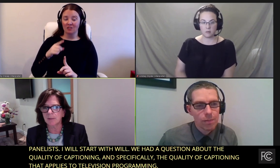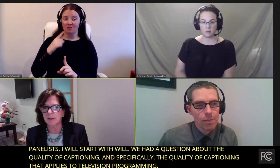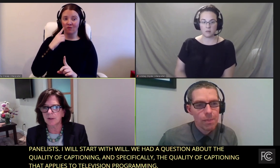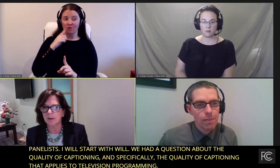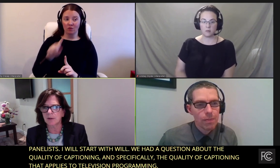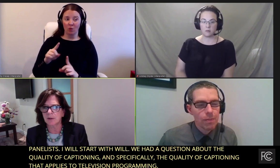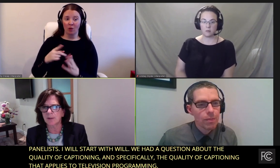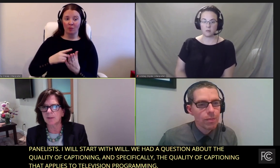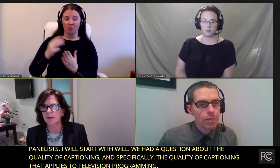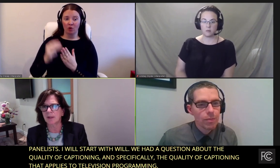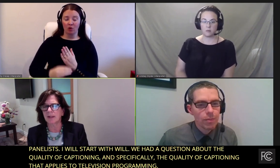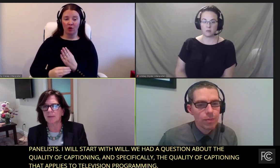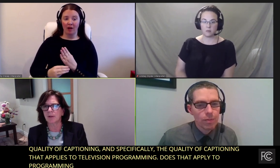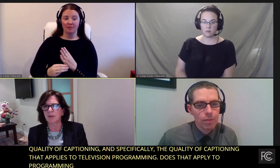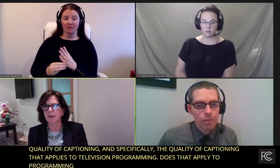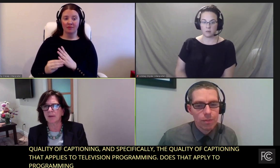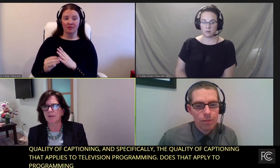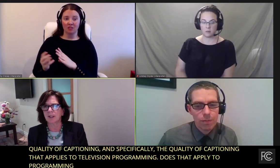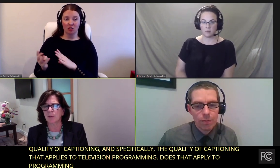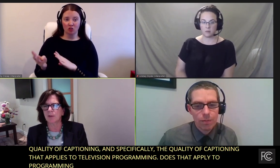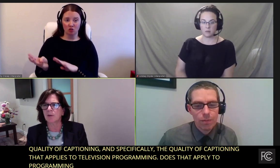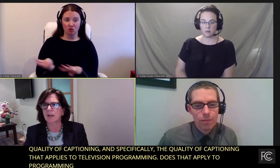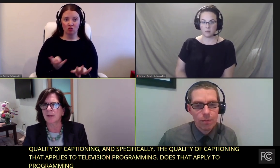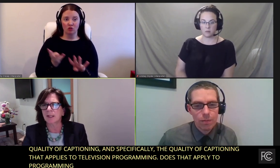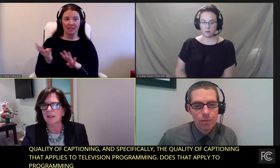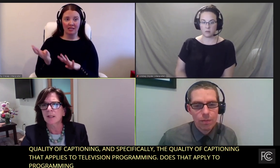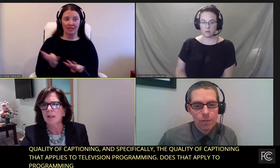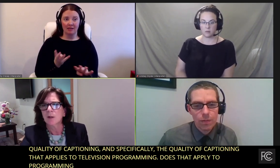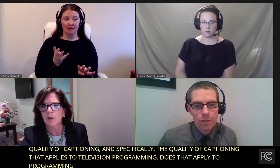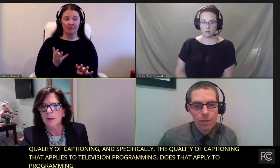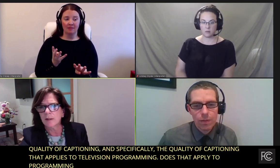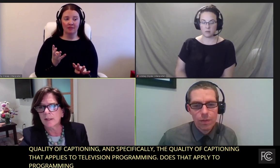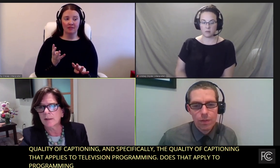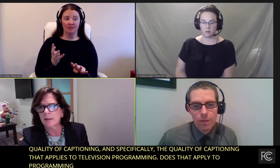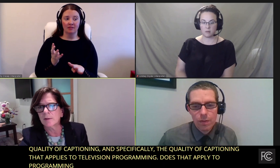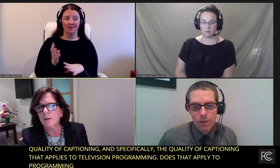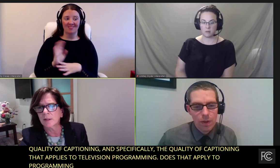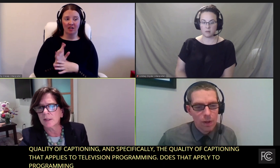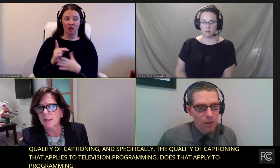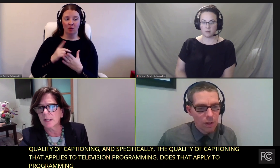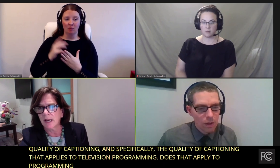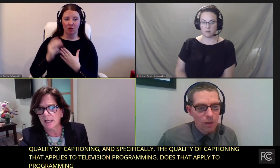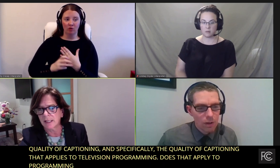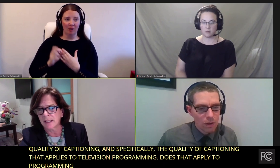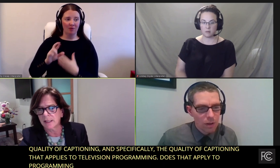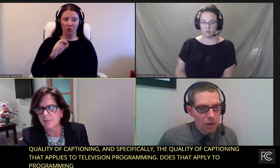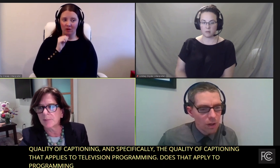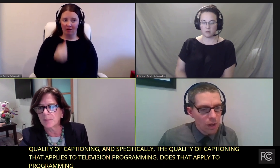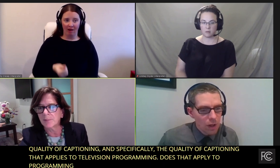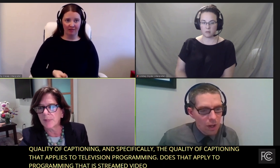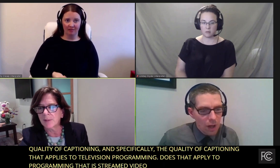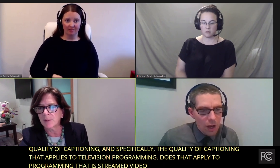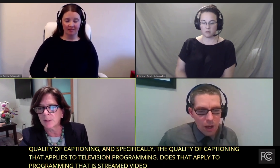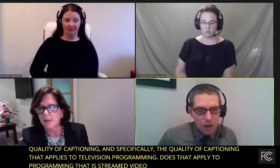streamed program, video programming or not? Maybe you can